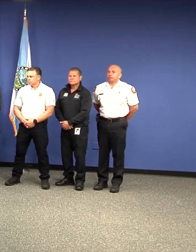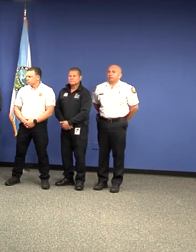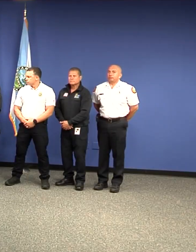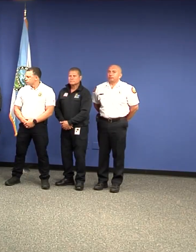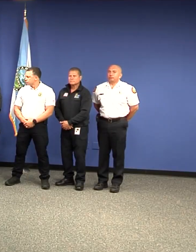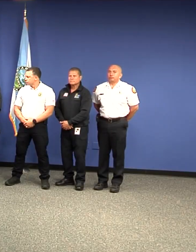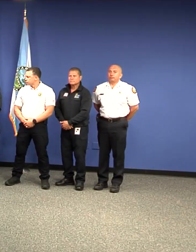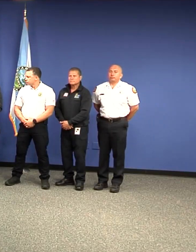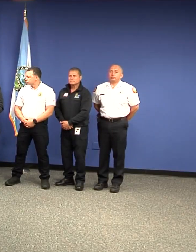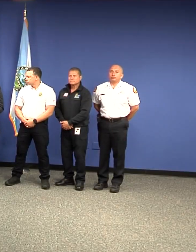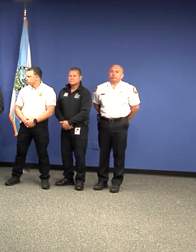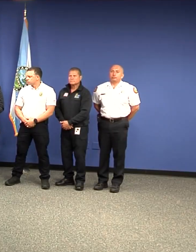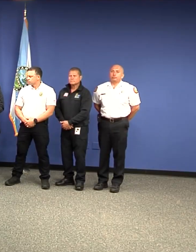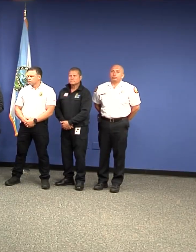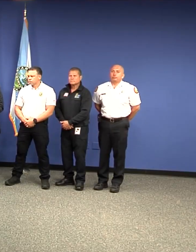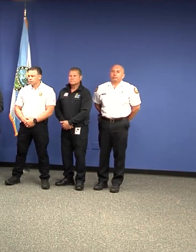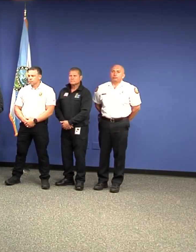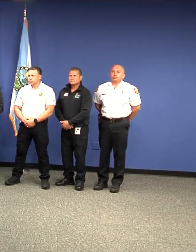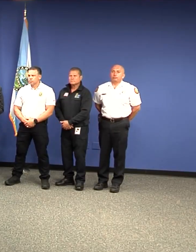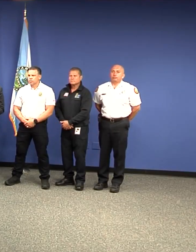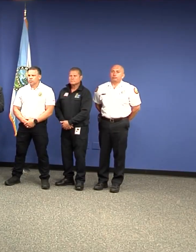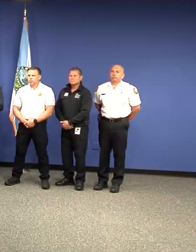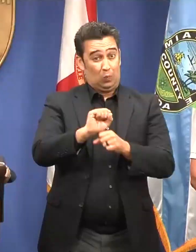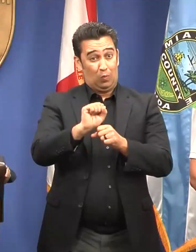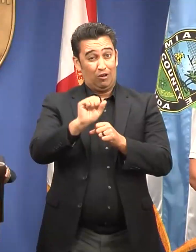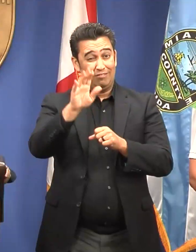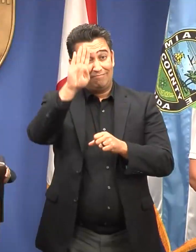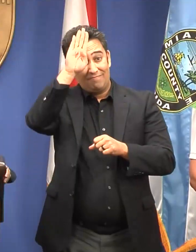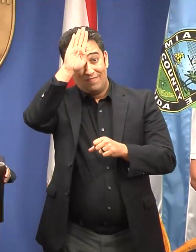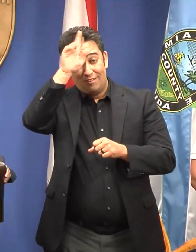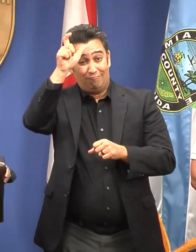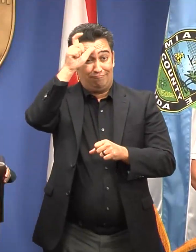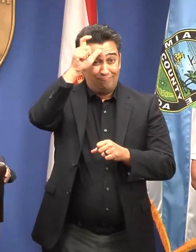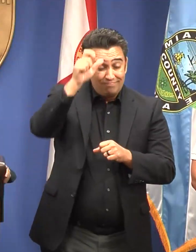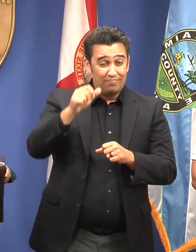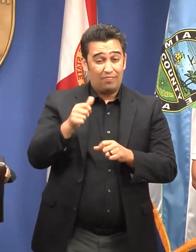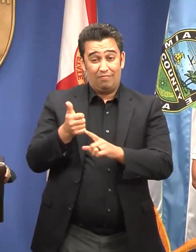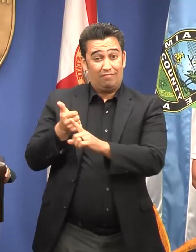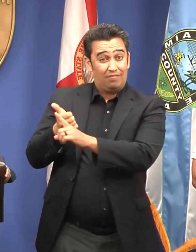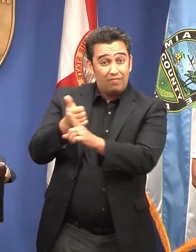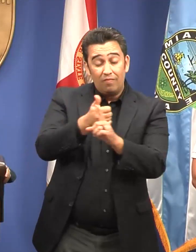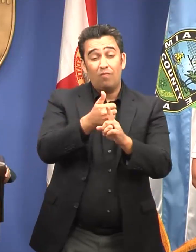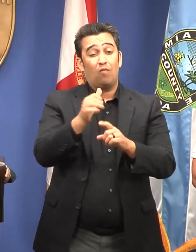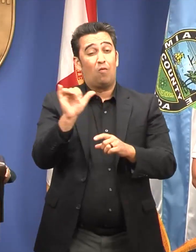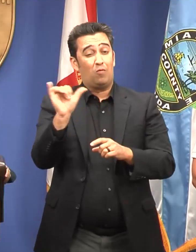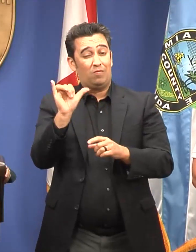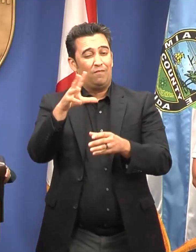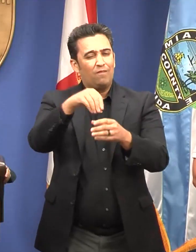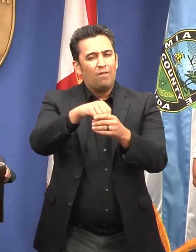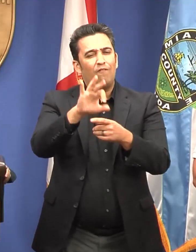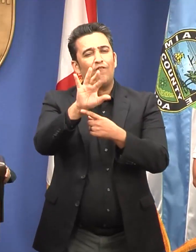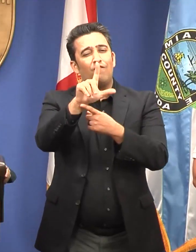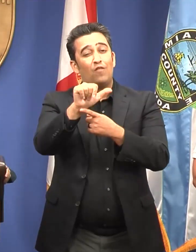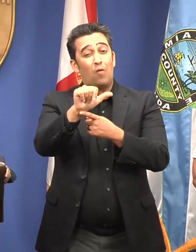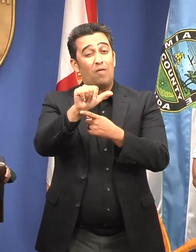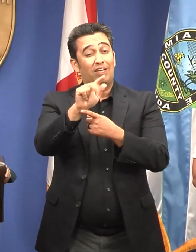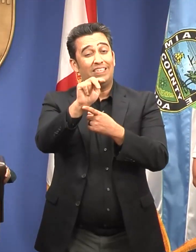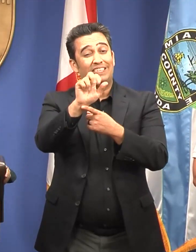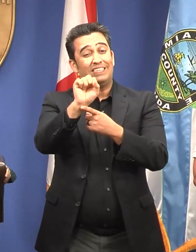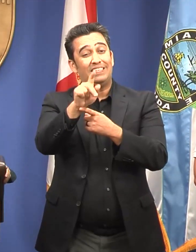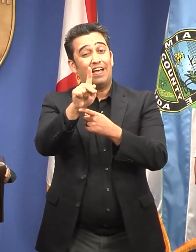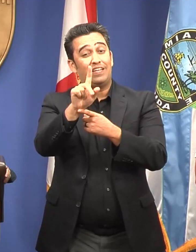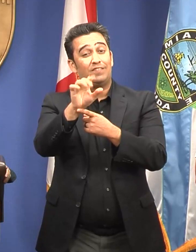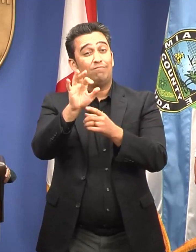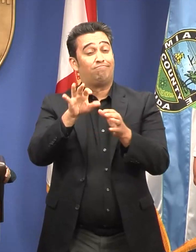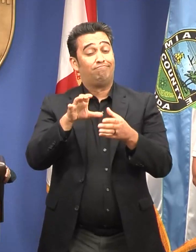Men and women of our Miami-Dade Fire Department, Fire and Rescue Department, including members of our Florida Task Force One, stand at the